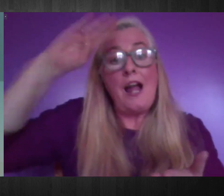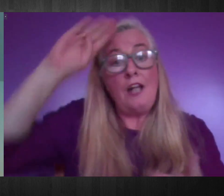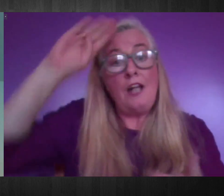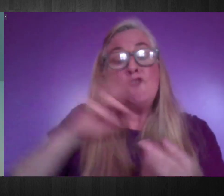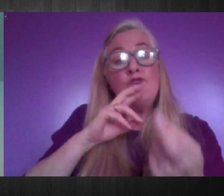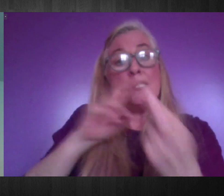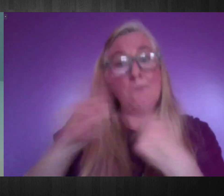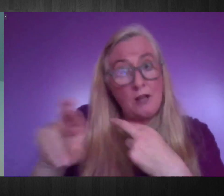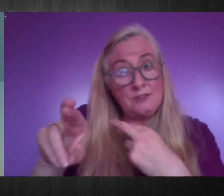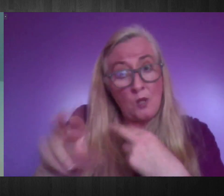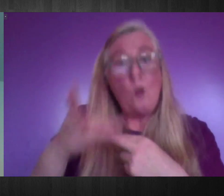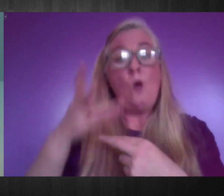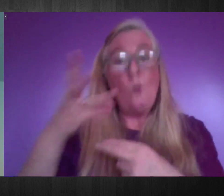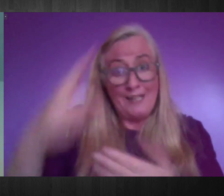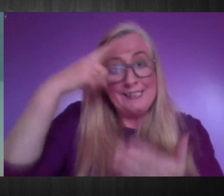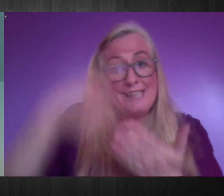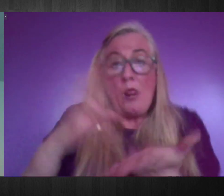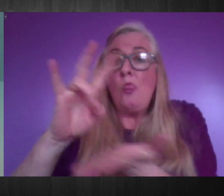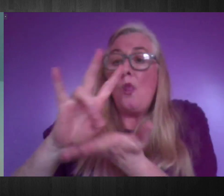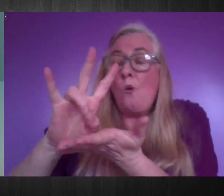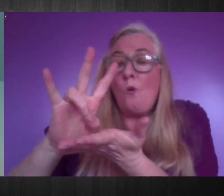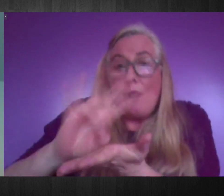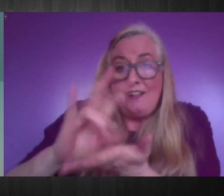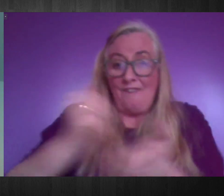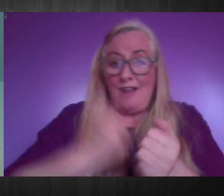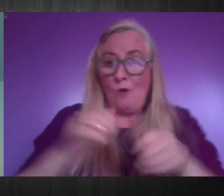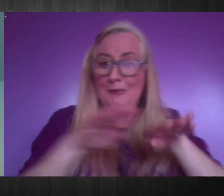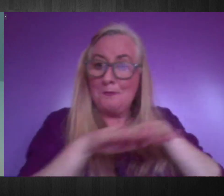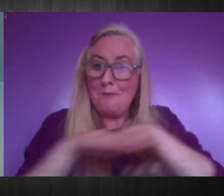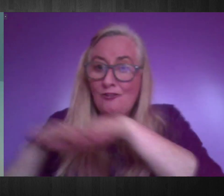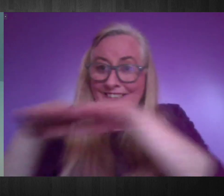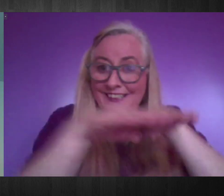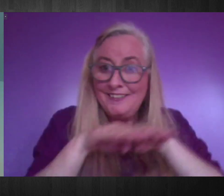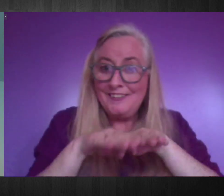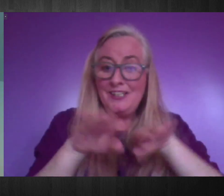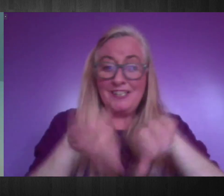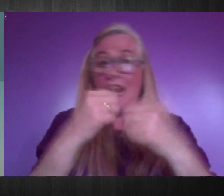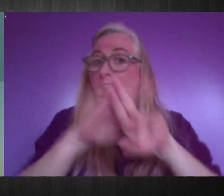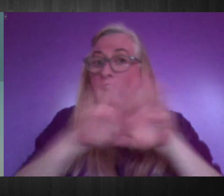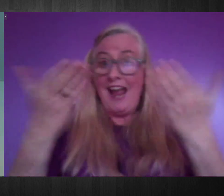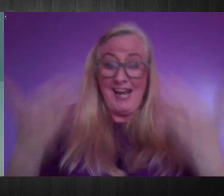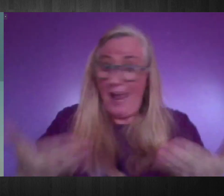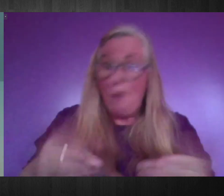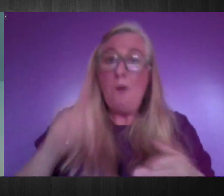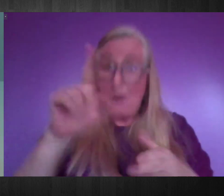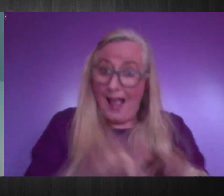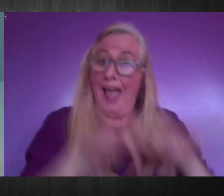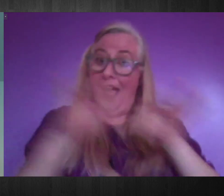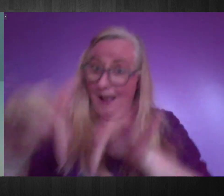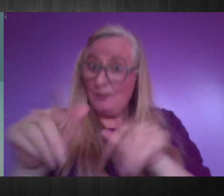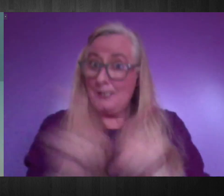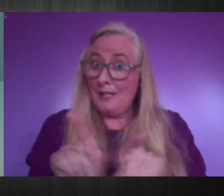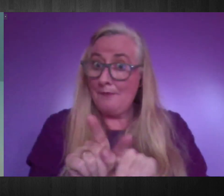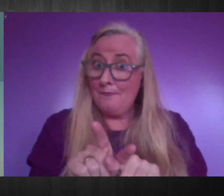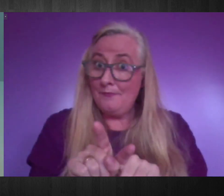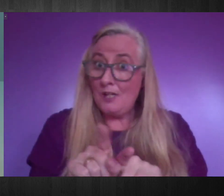will determine the quality of our democracy and our society, not just during this crisis, but in the aftermath. And as